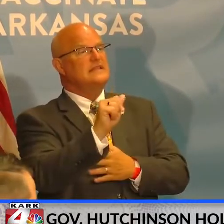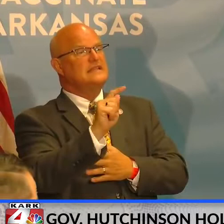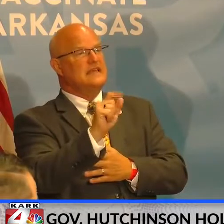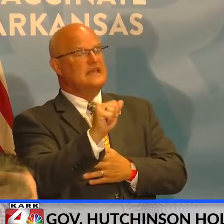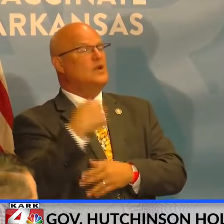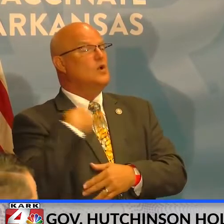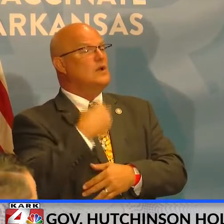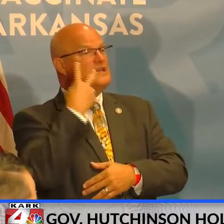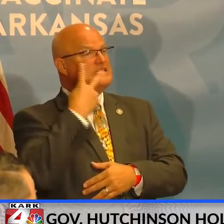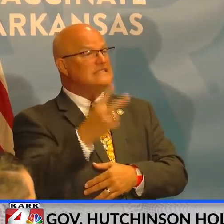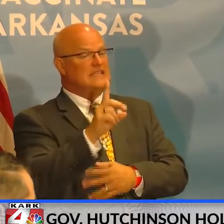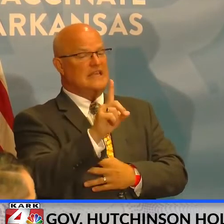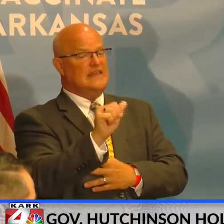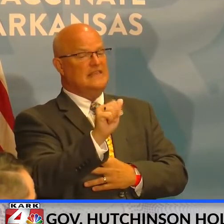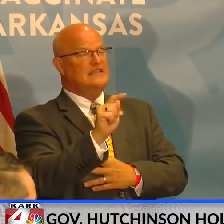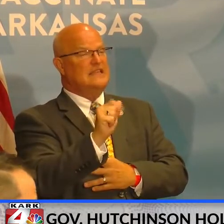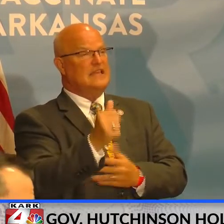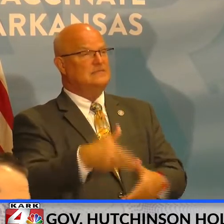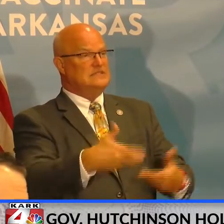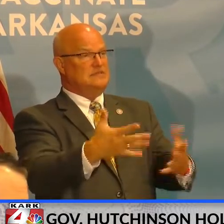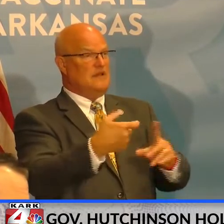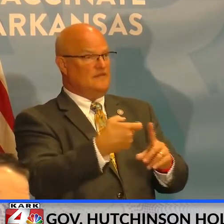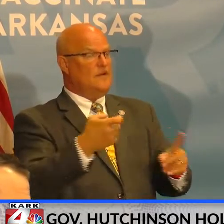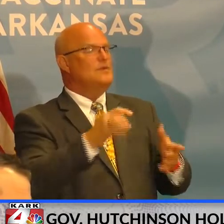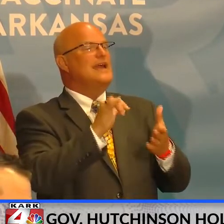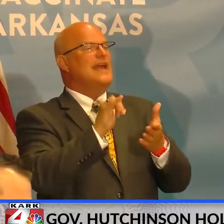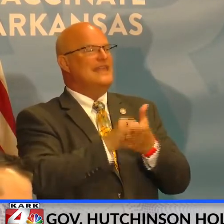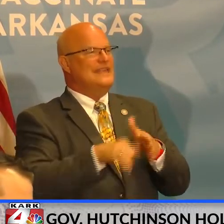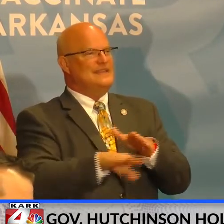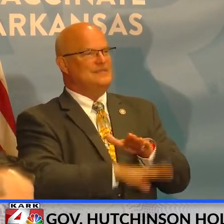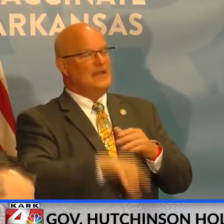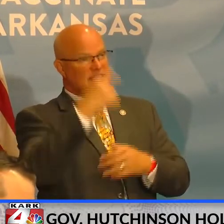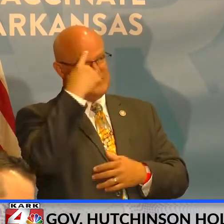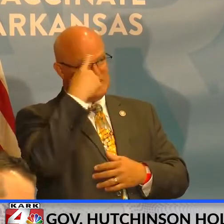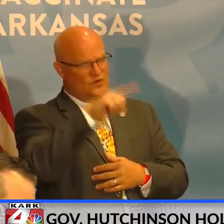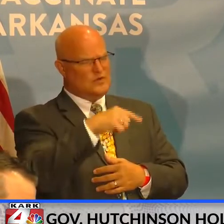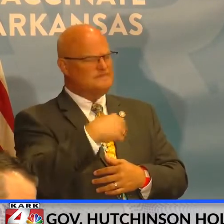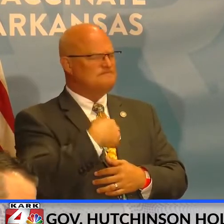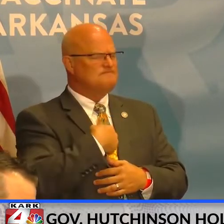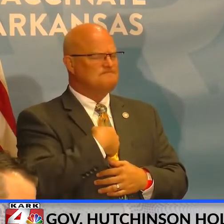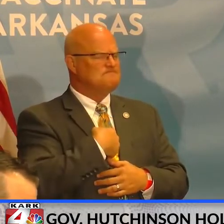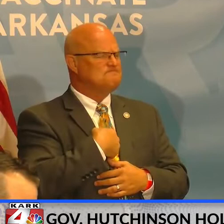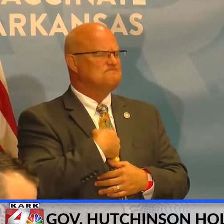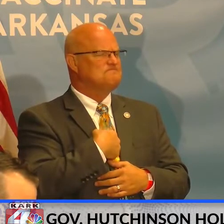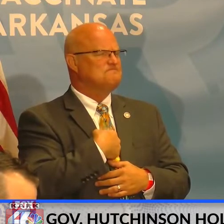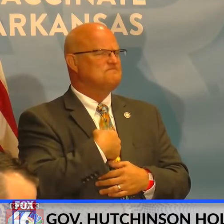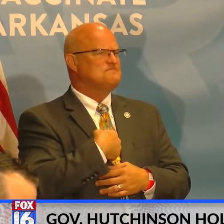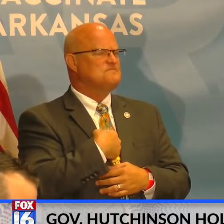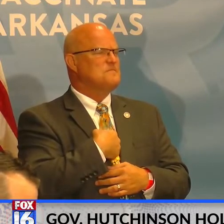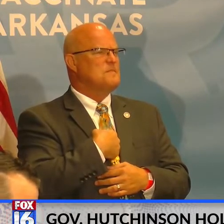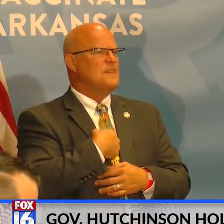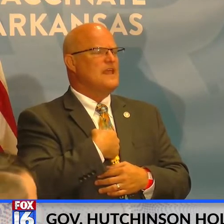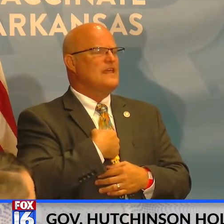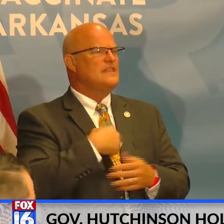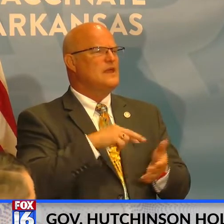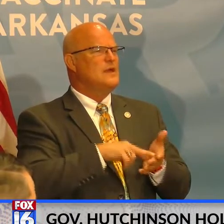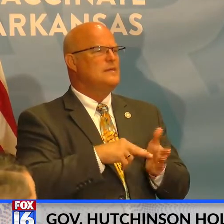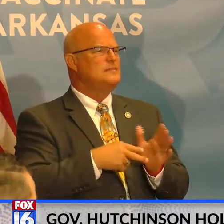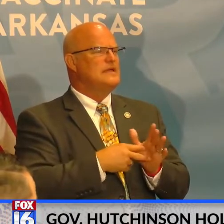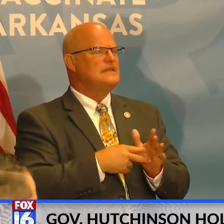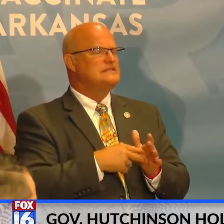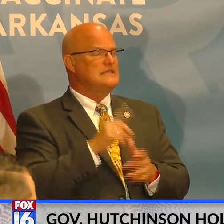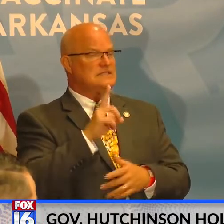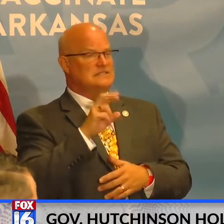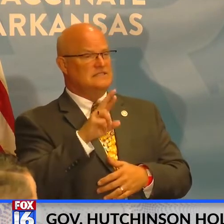where a lot of the data is being submitted. And that's the basis for it. I don't think that, uh, means, and Dr.